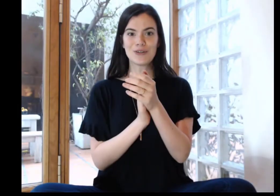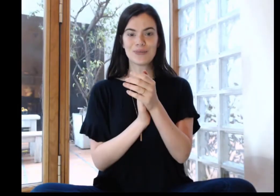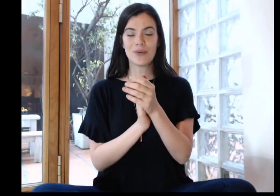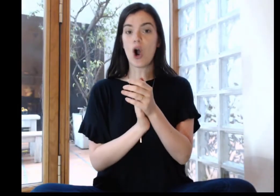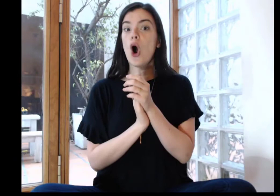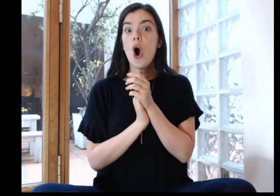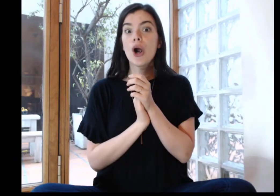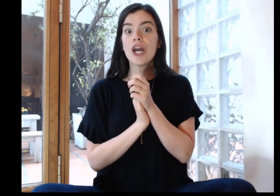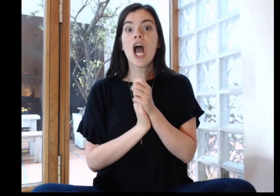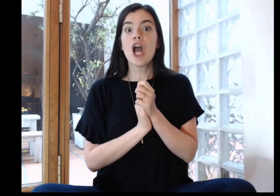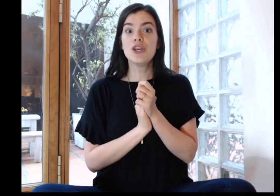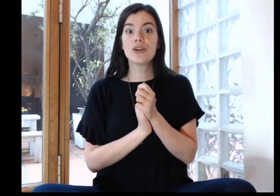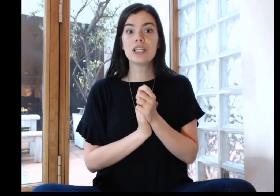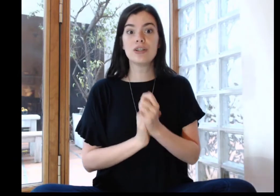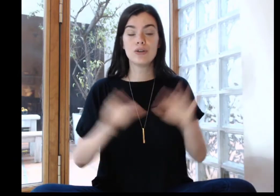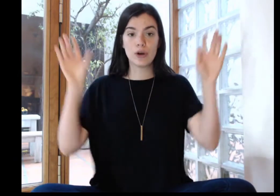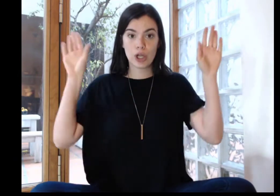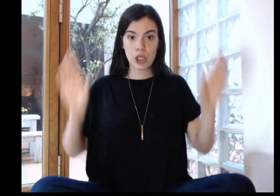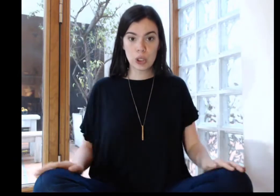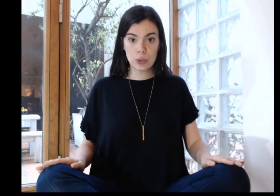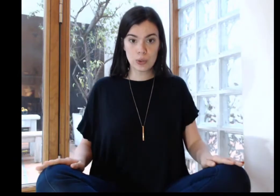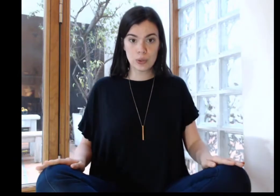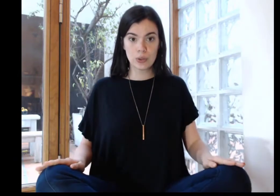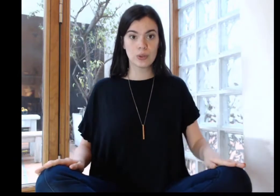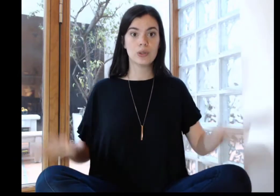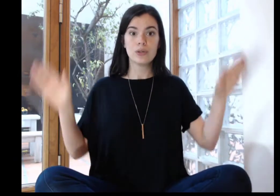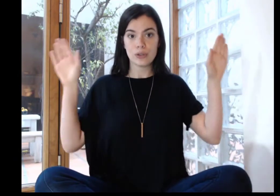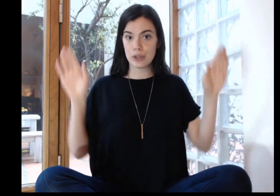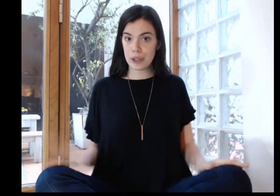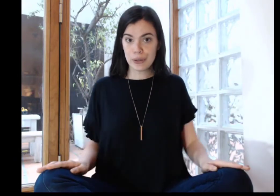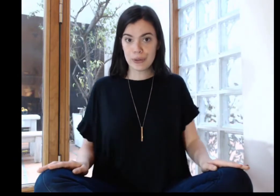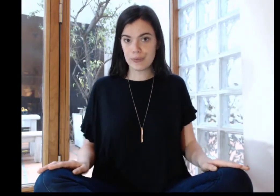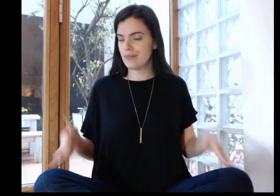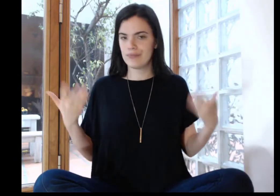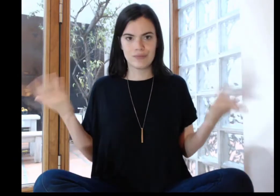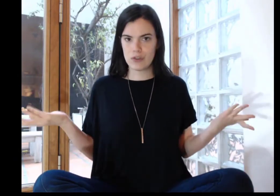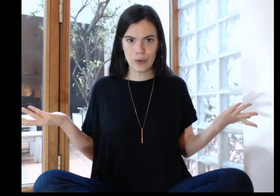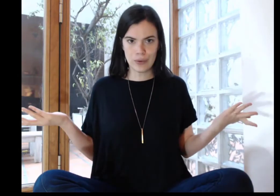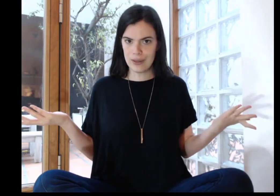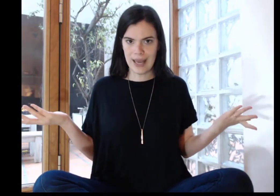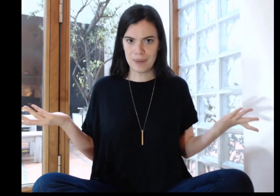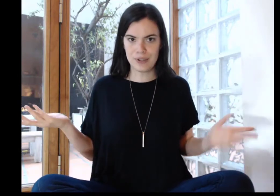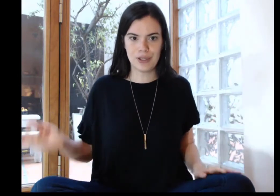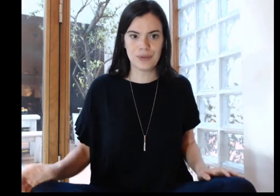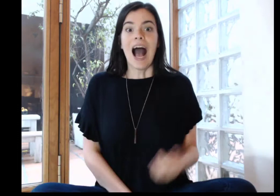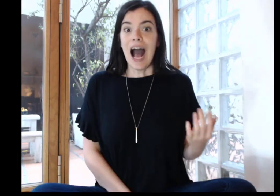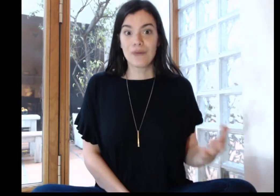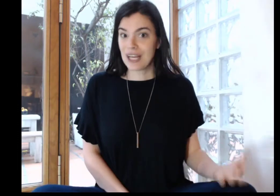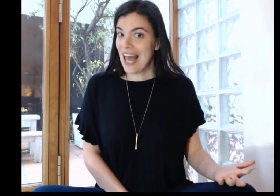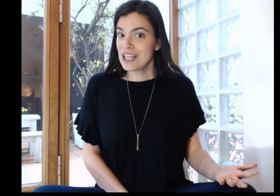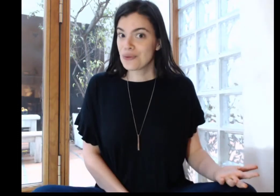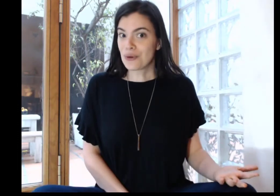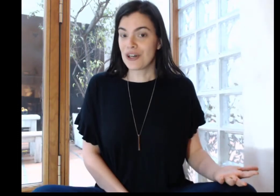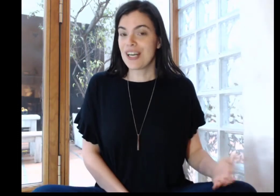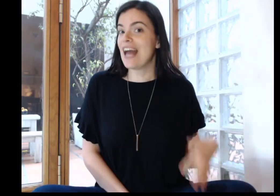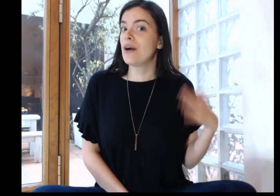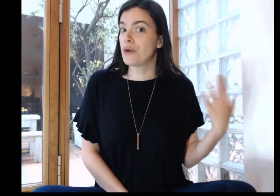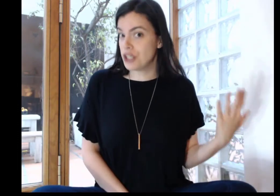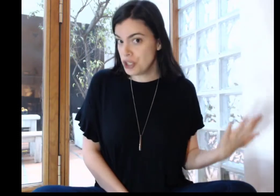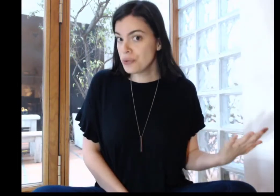or you can do glue glue totally up to you our last word and our new